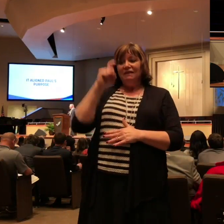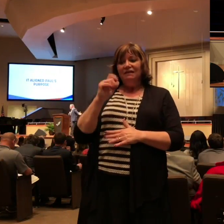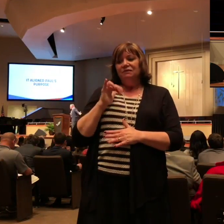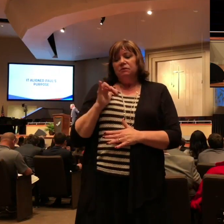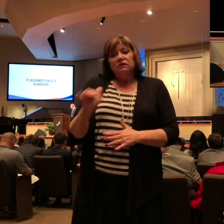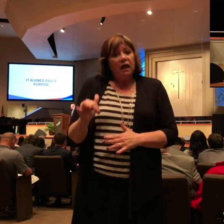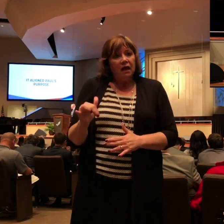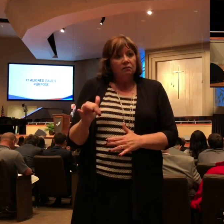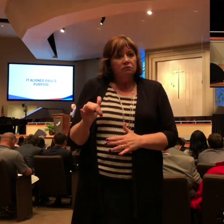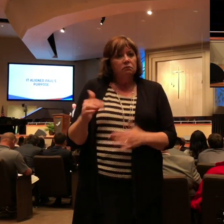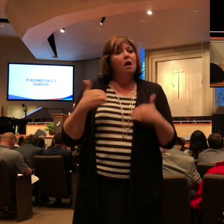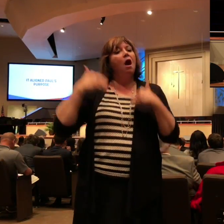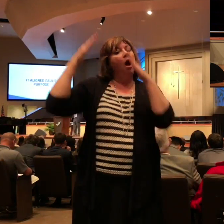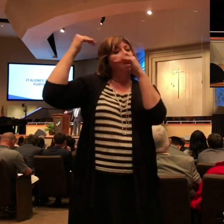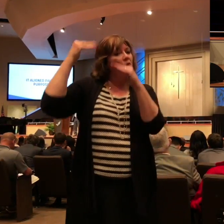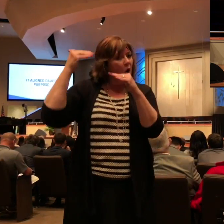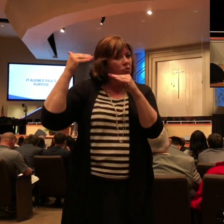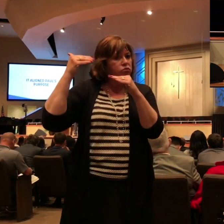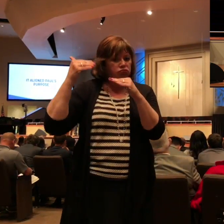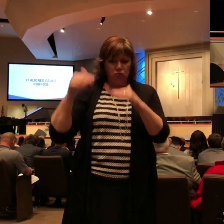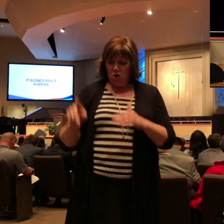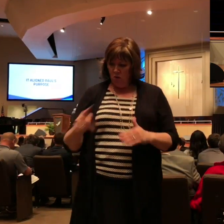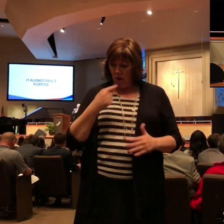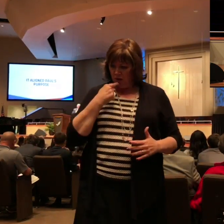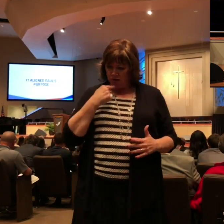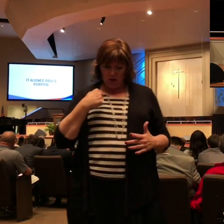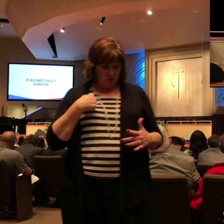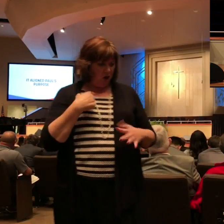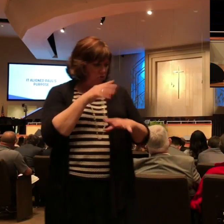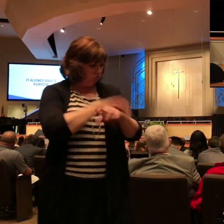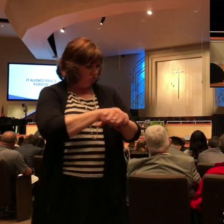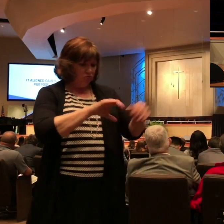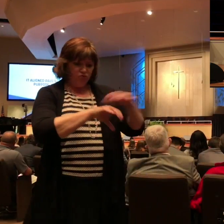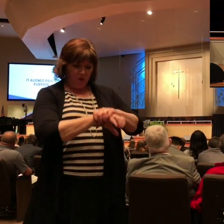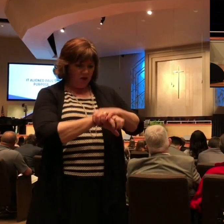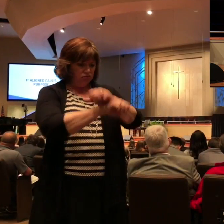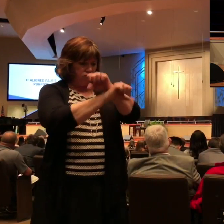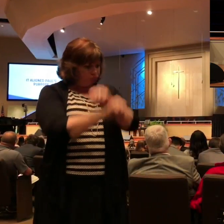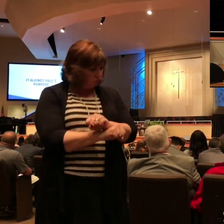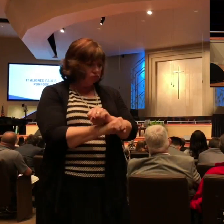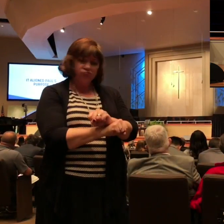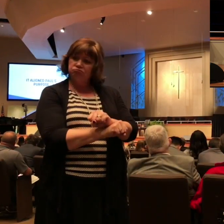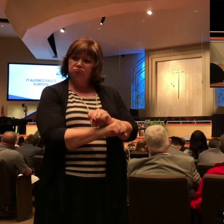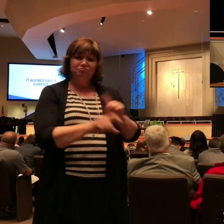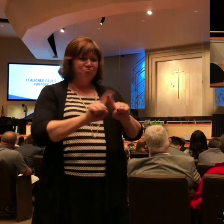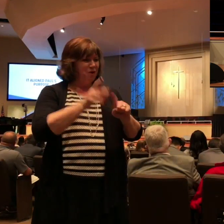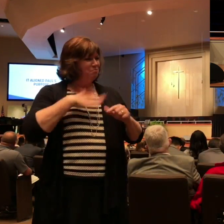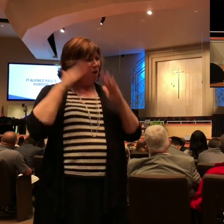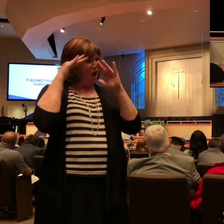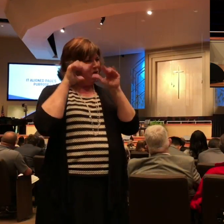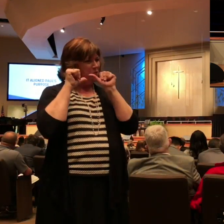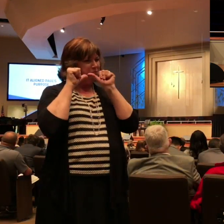Paul said I'm here I'm in shackles but I got my hope they're not taking that from me it's right here